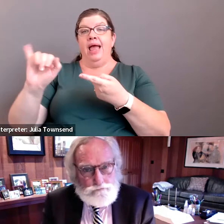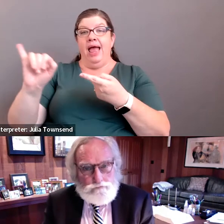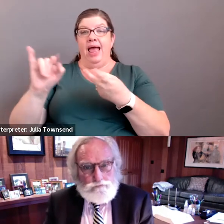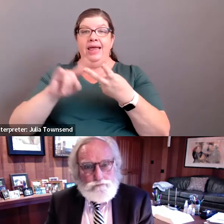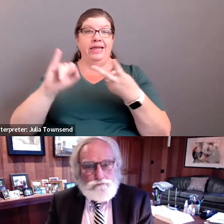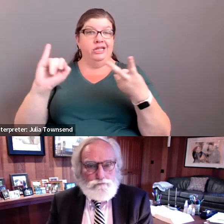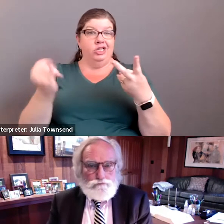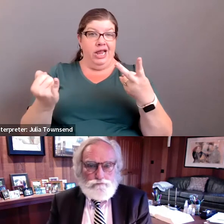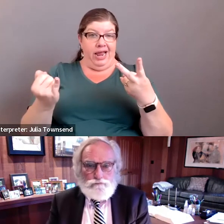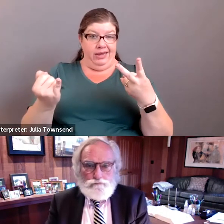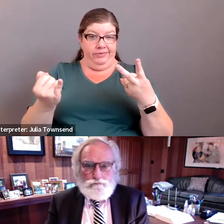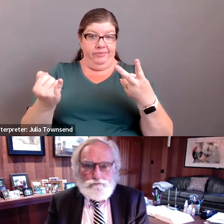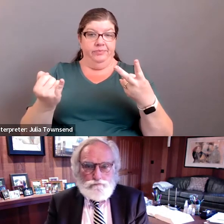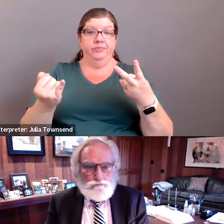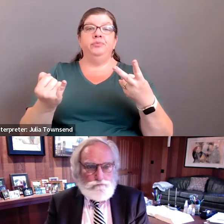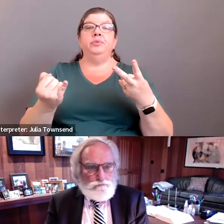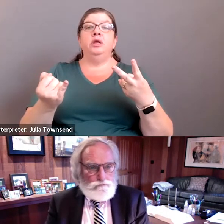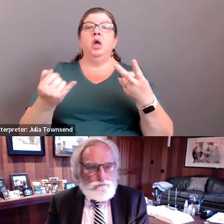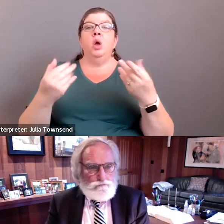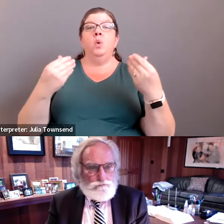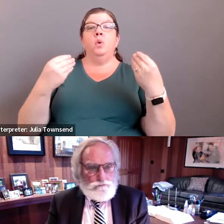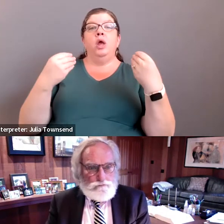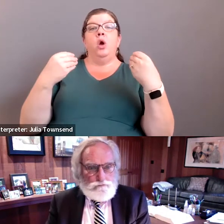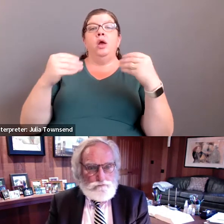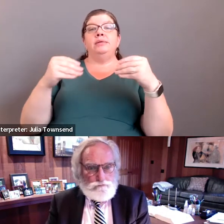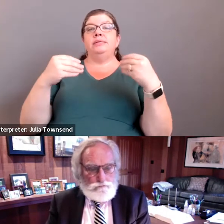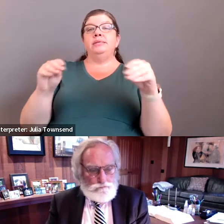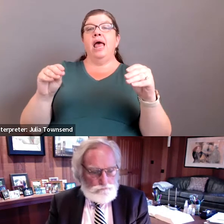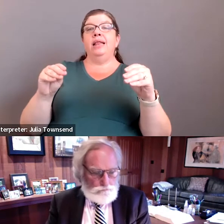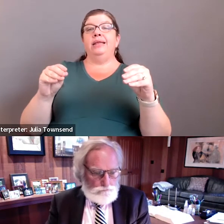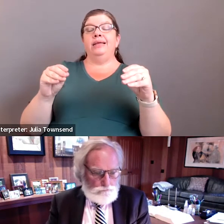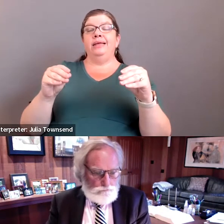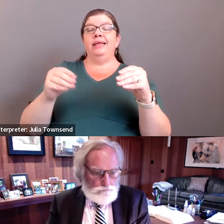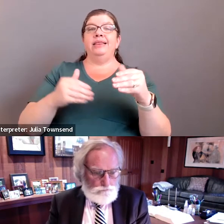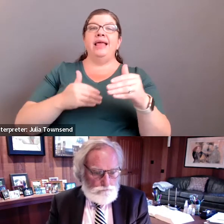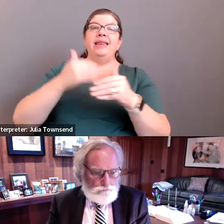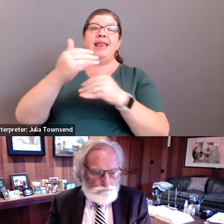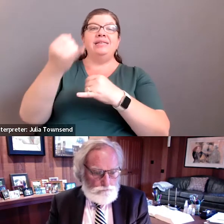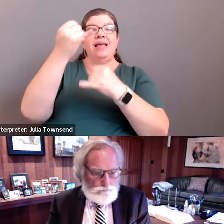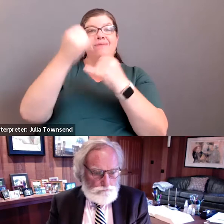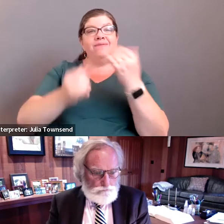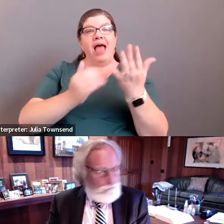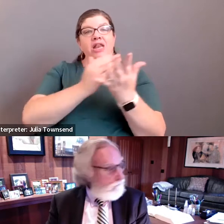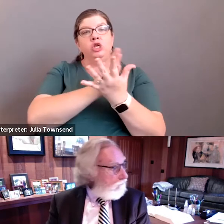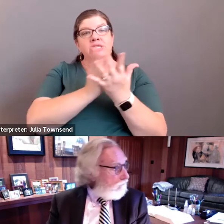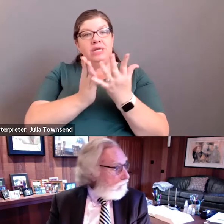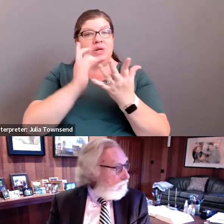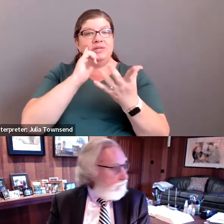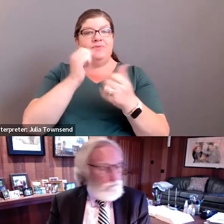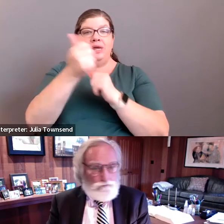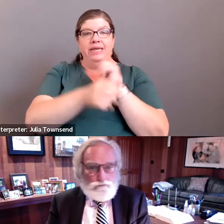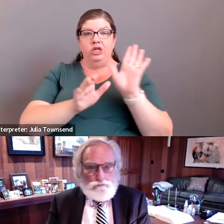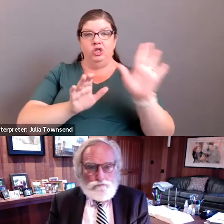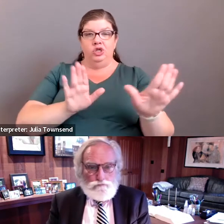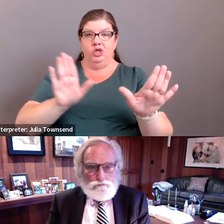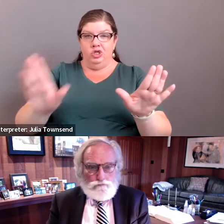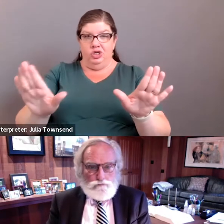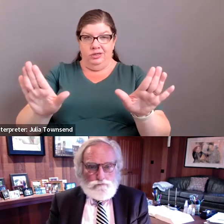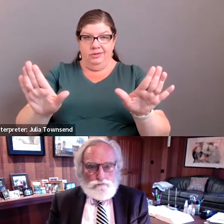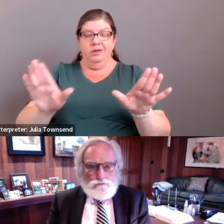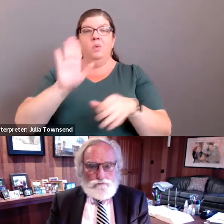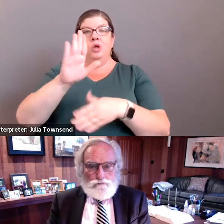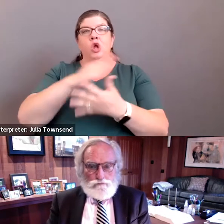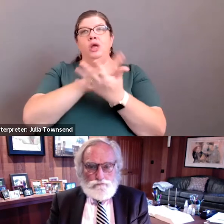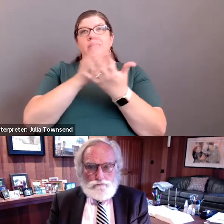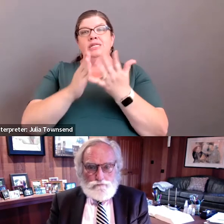measure J. And so we are selling the next and final series for each of them, which is